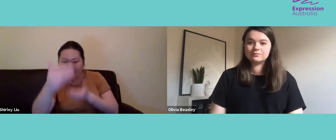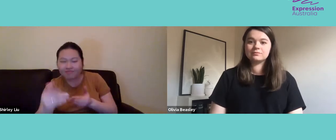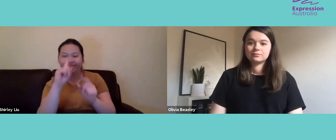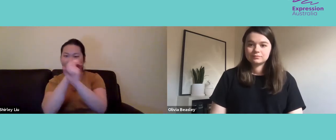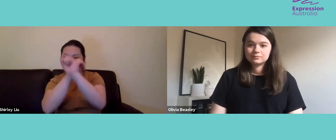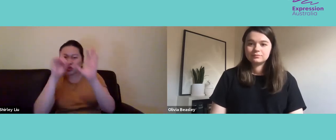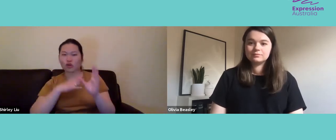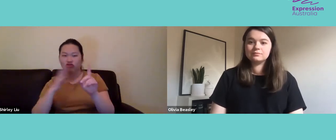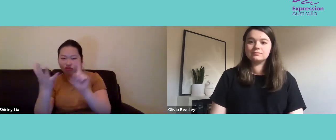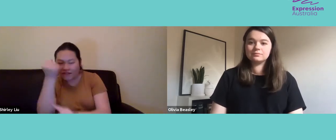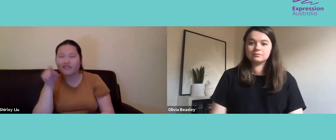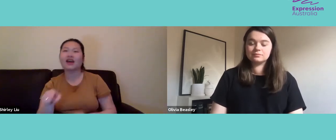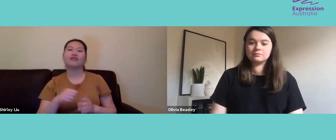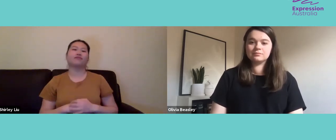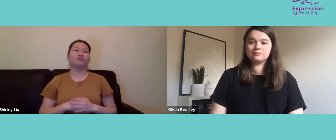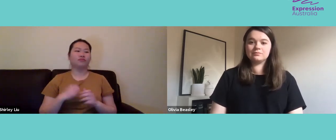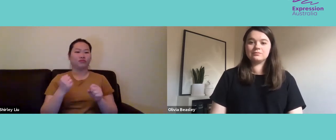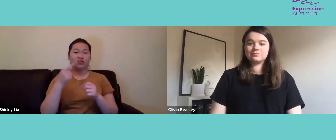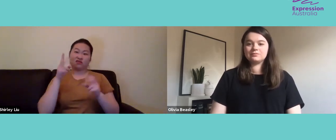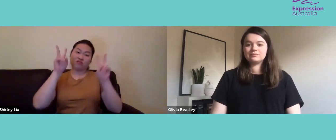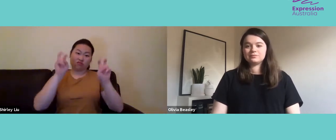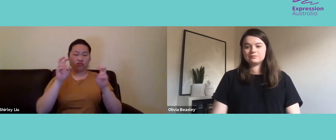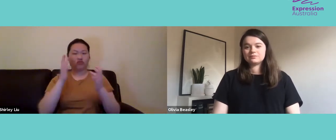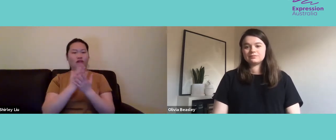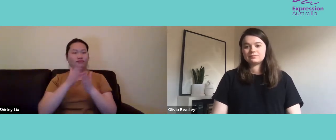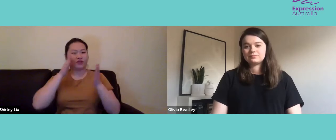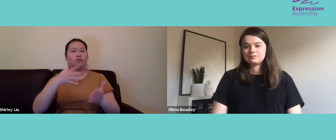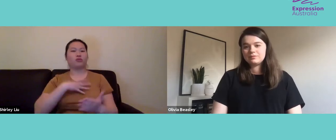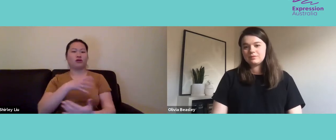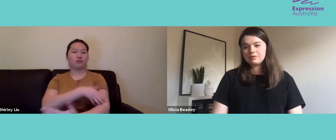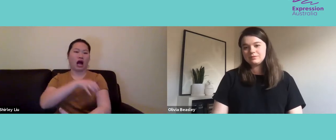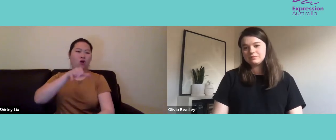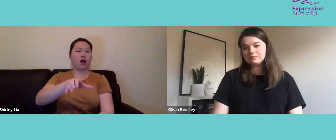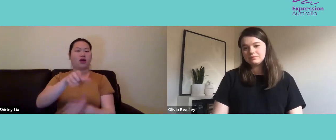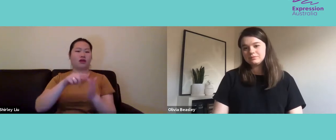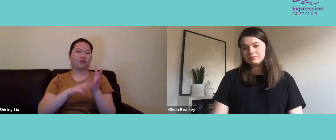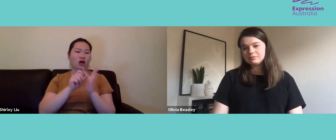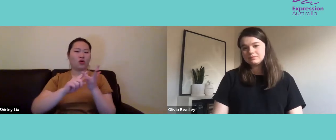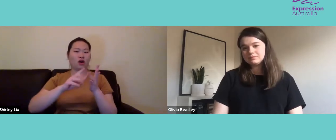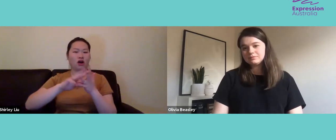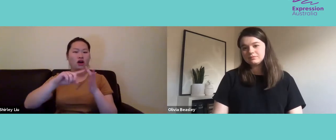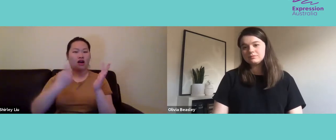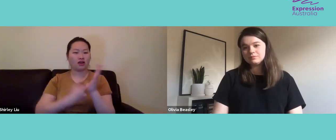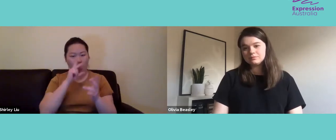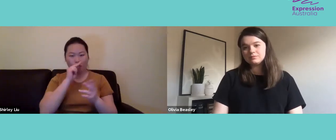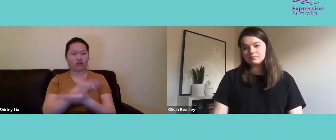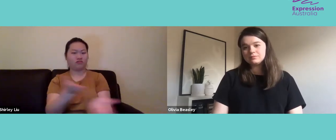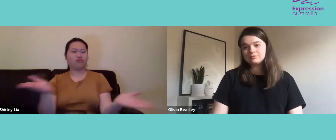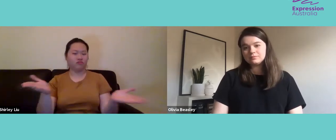ahead, but for the next four years ahead. And we would like to see the youth members more empowered,